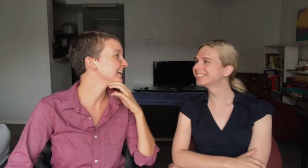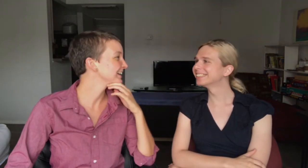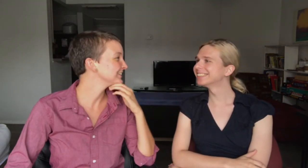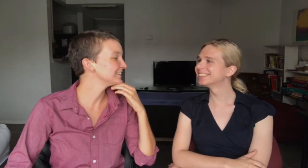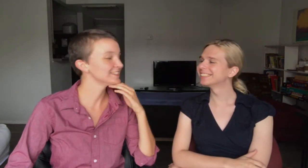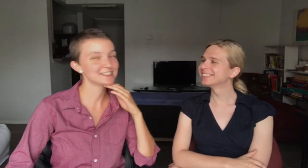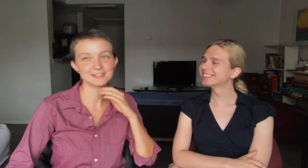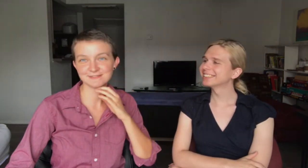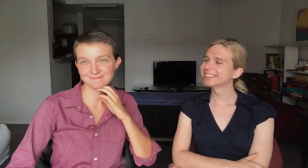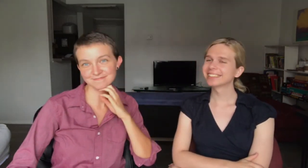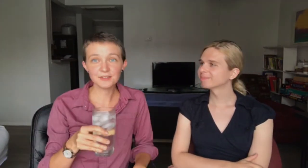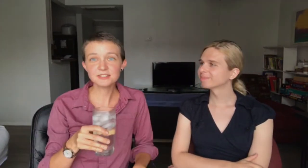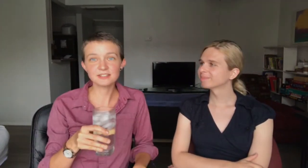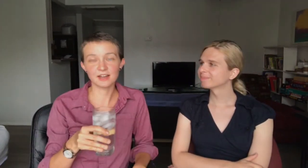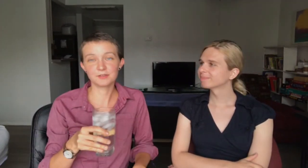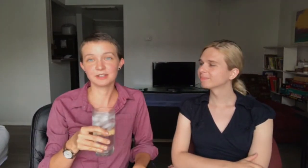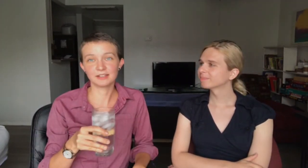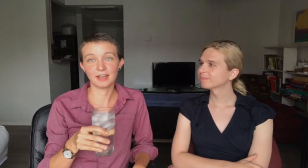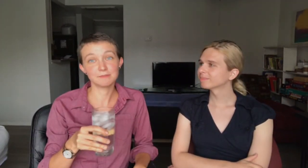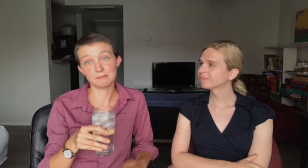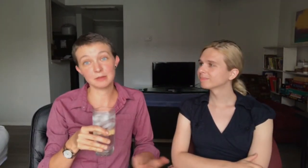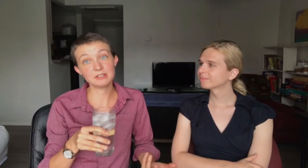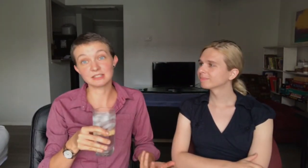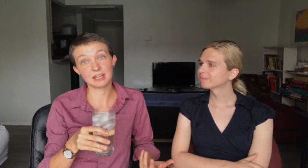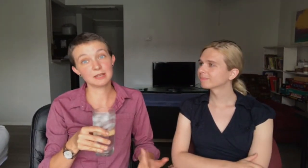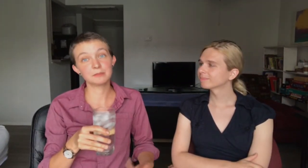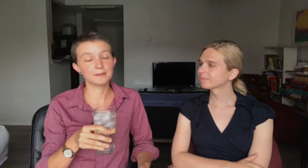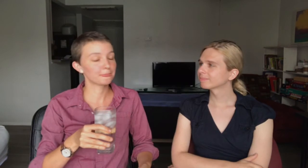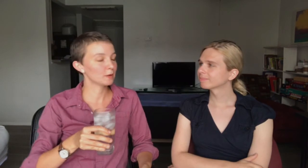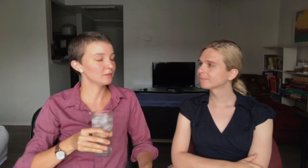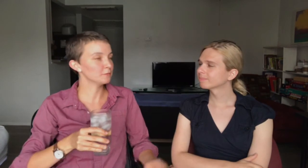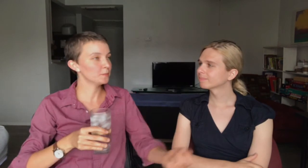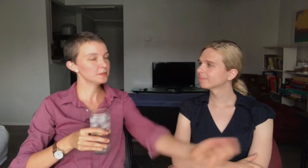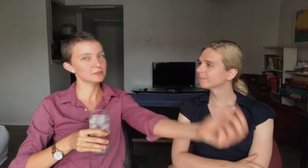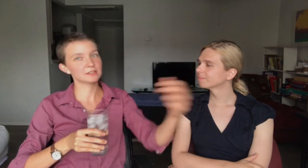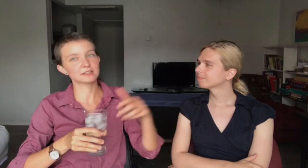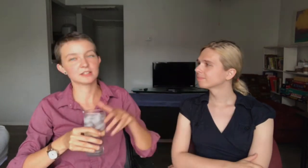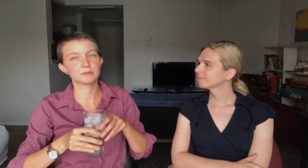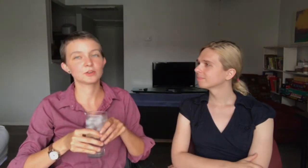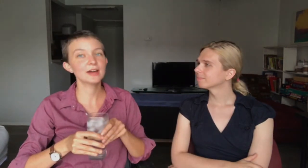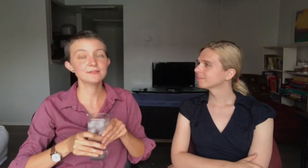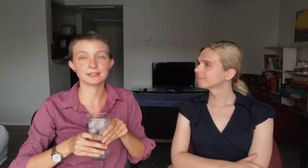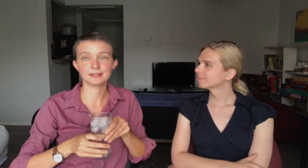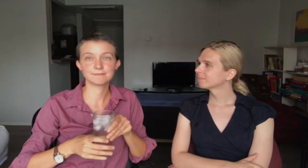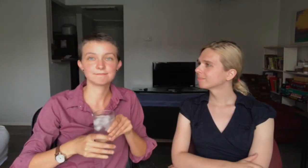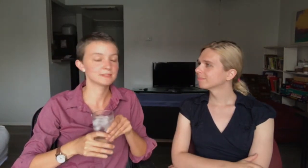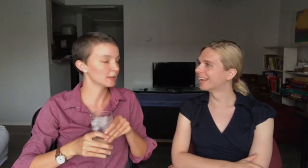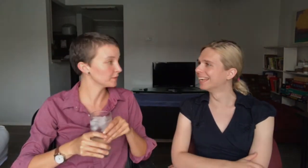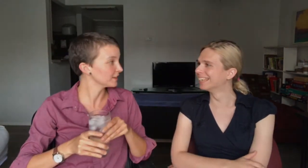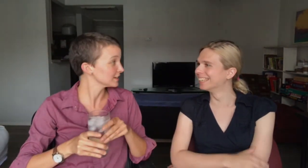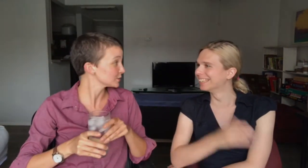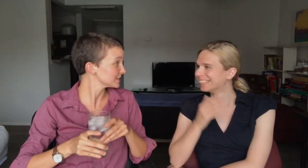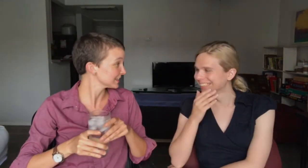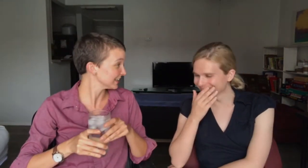I love loved it too. This is not really gay. Maybe it's gay, but we've both been doing some crafting type of things recently.